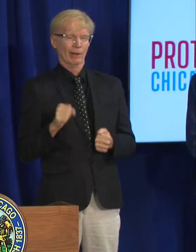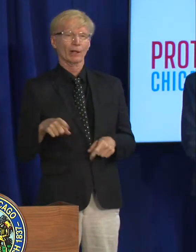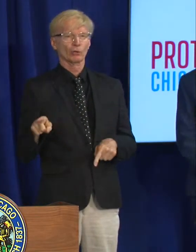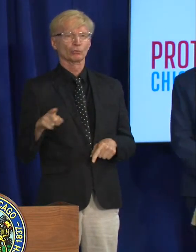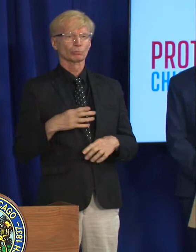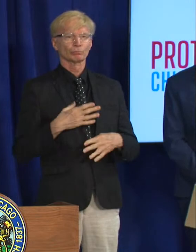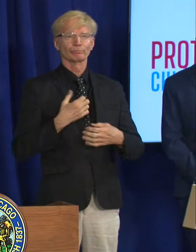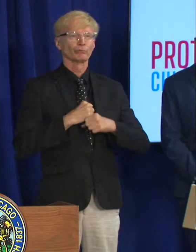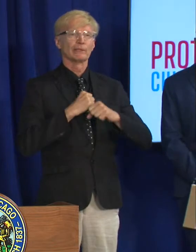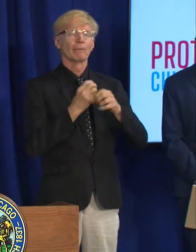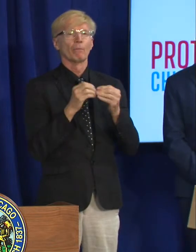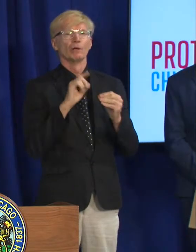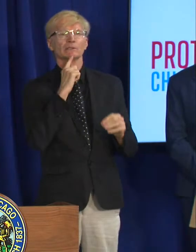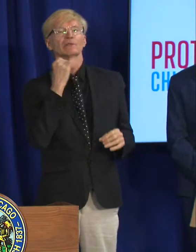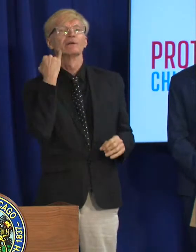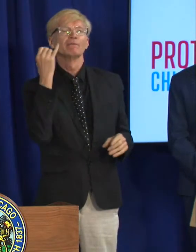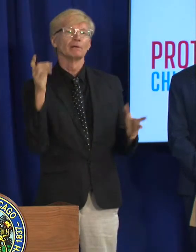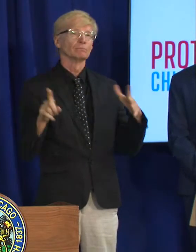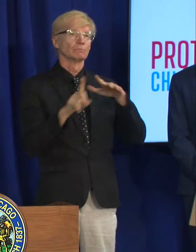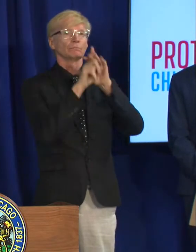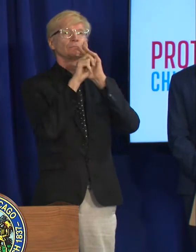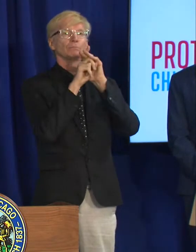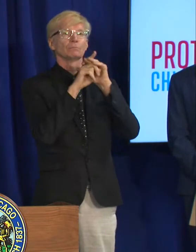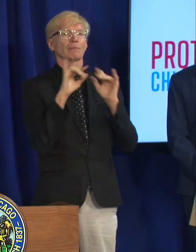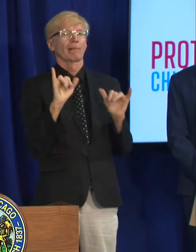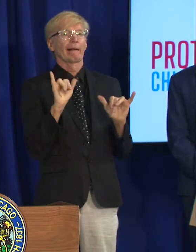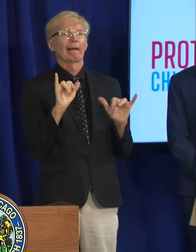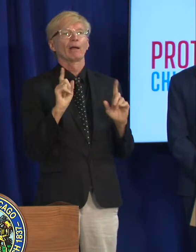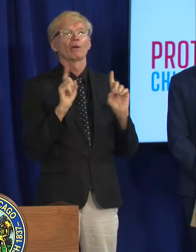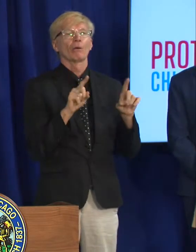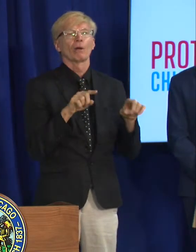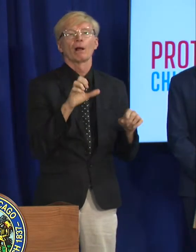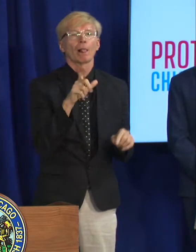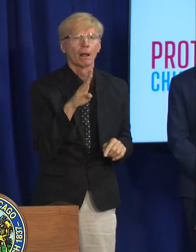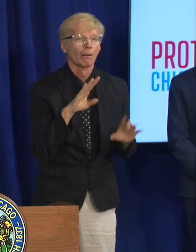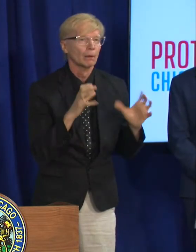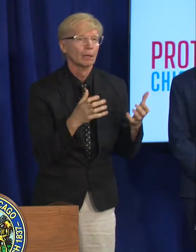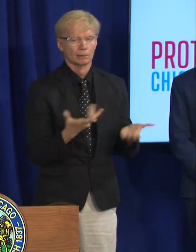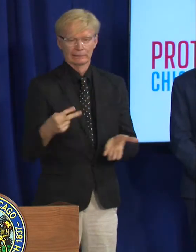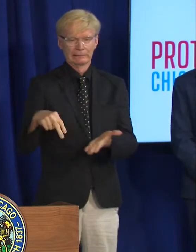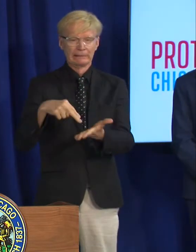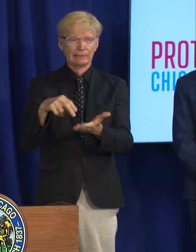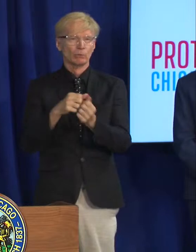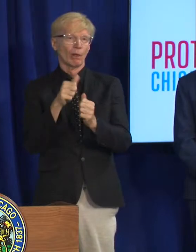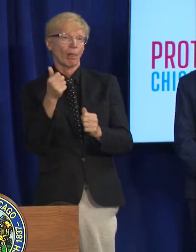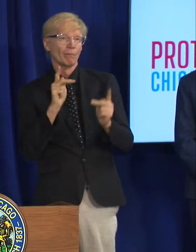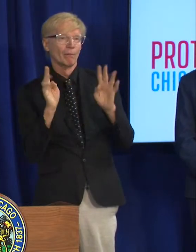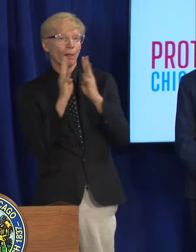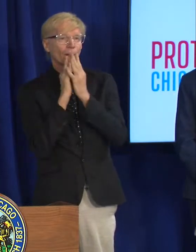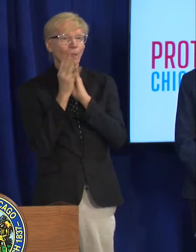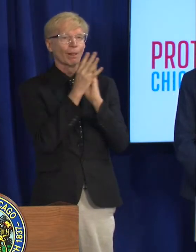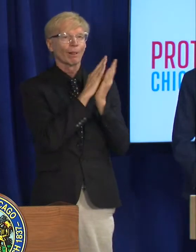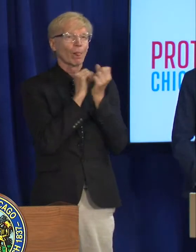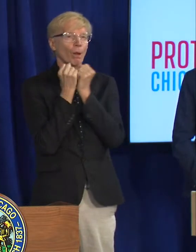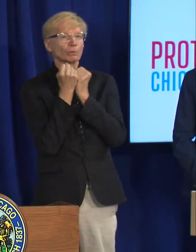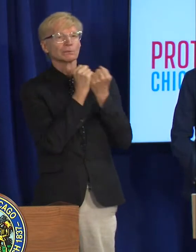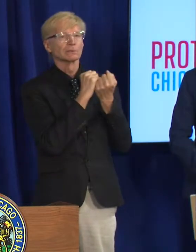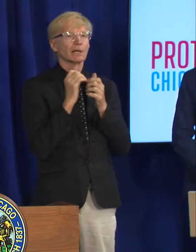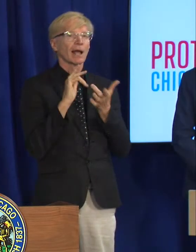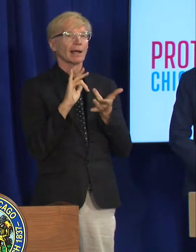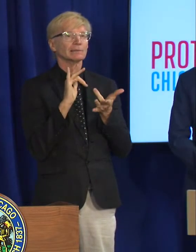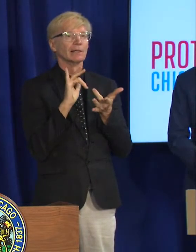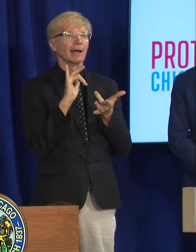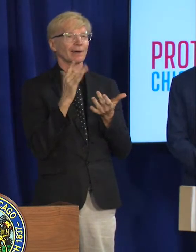have you thought about um you know when we talk about these settings going to a club for example dancing with other people and and having that close